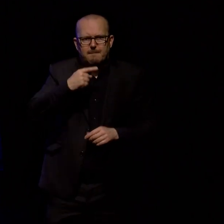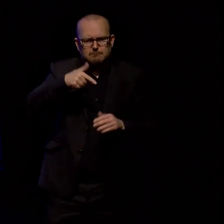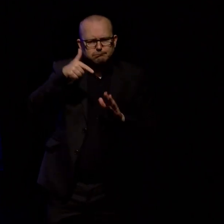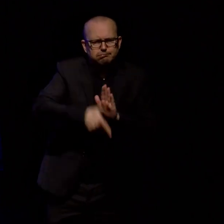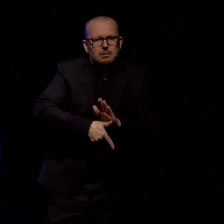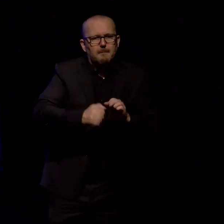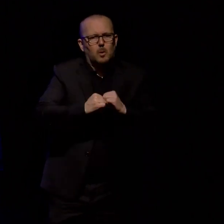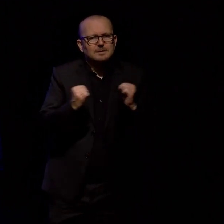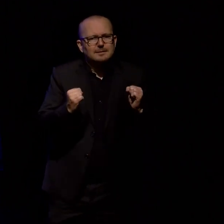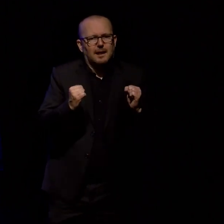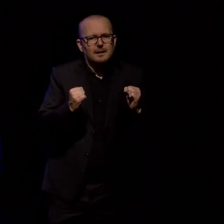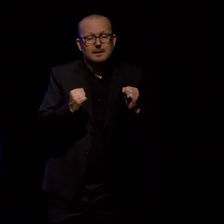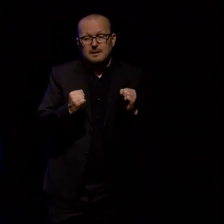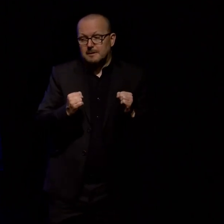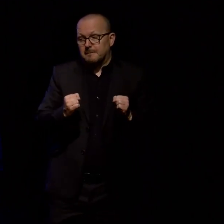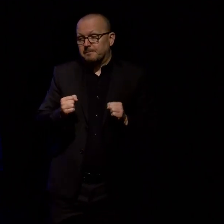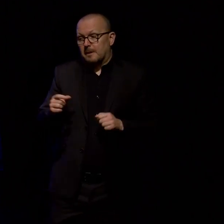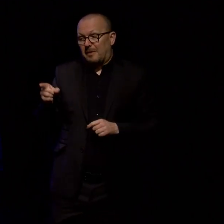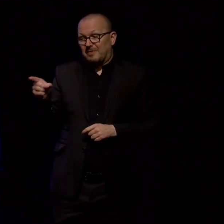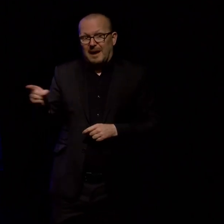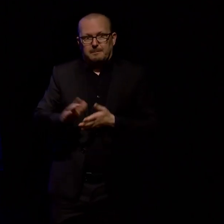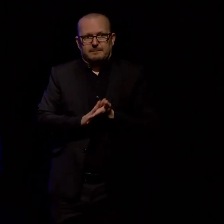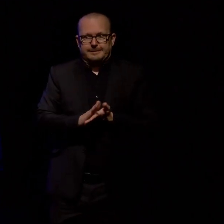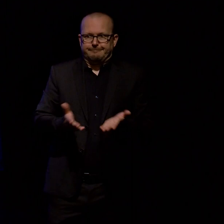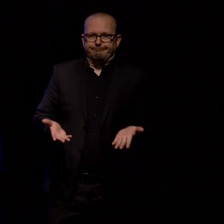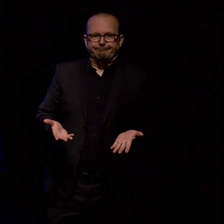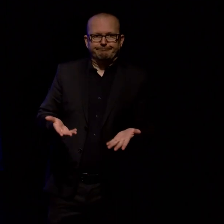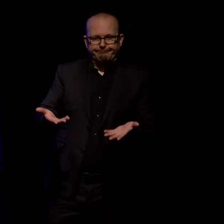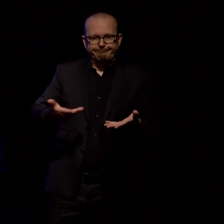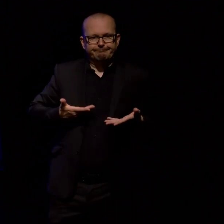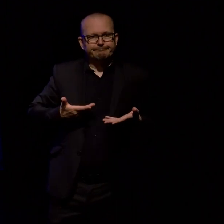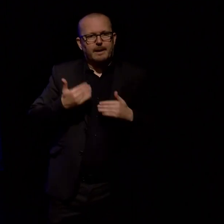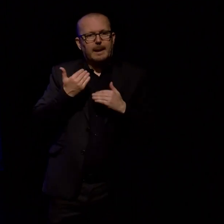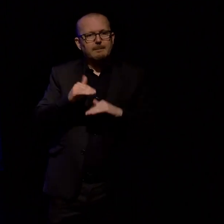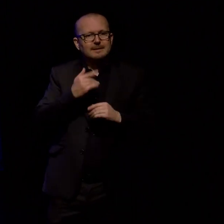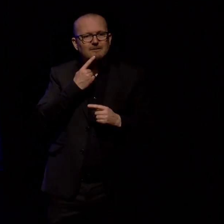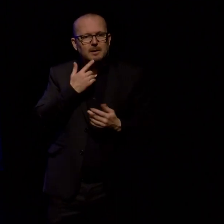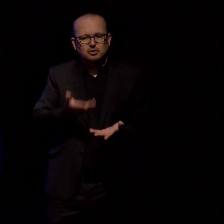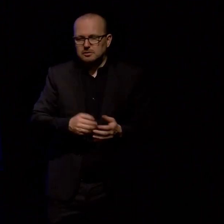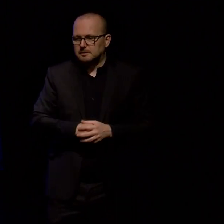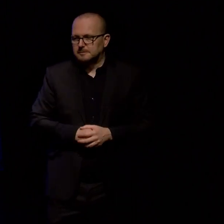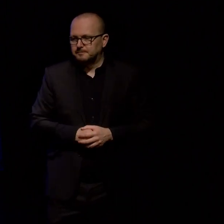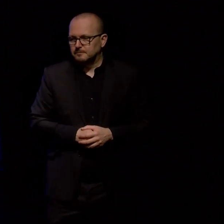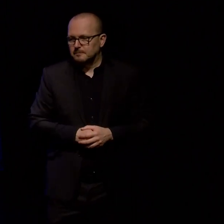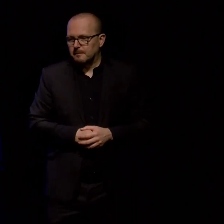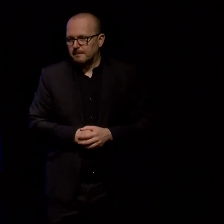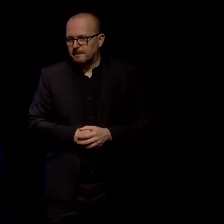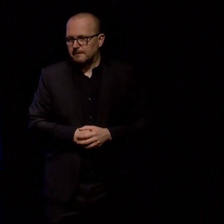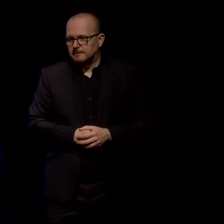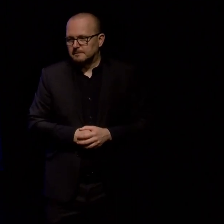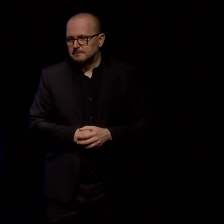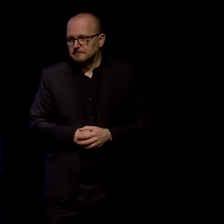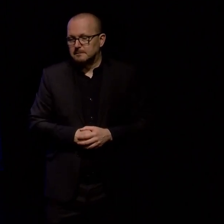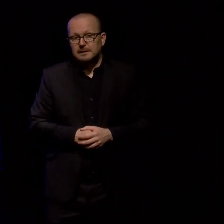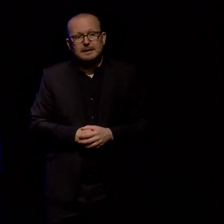But it meant we didn't really have a lot to work with. In the end we decided to just draw a dot for every